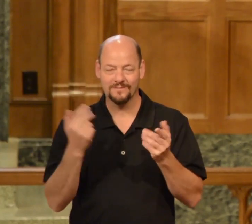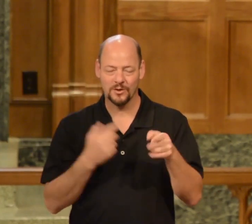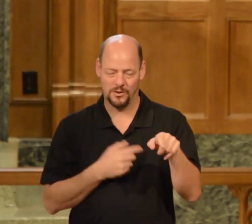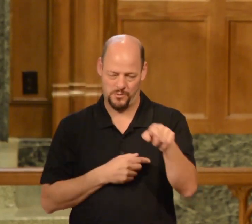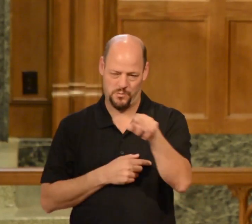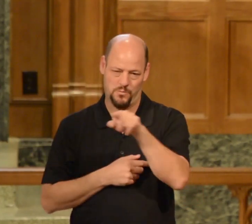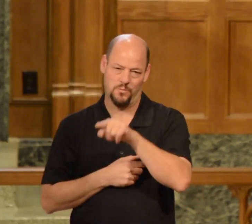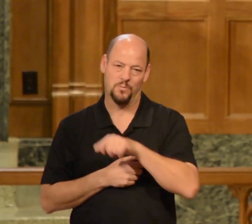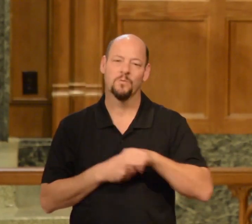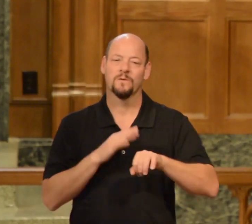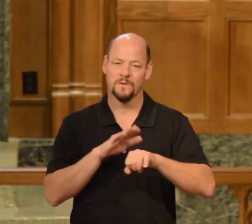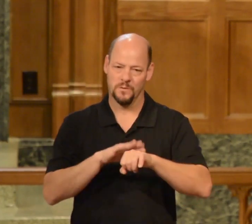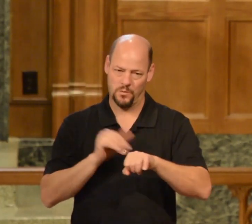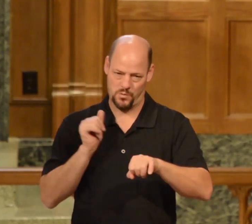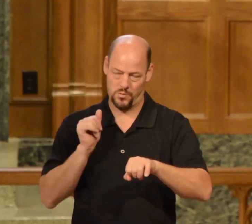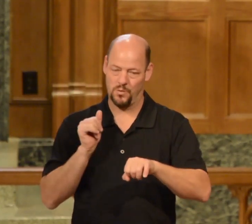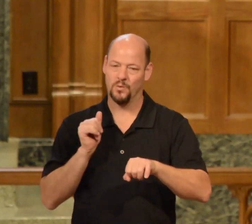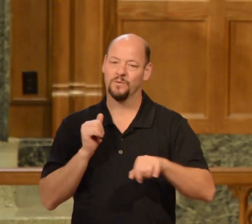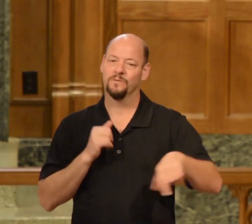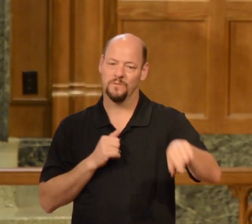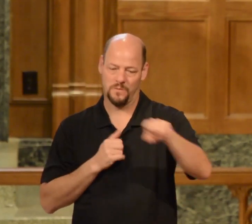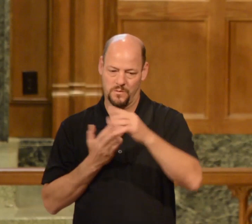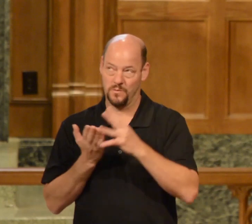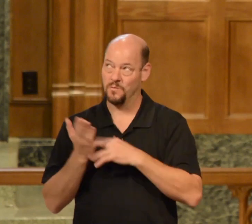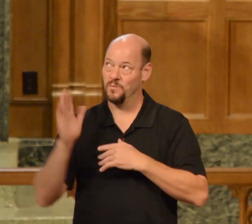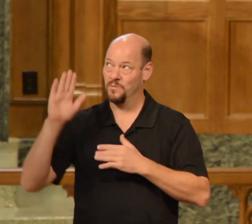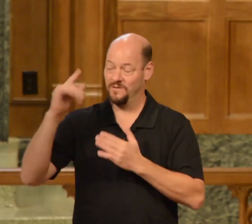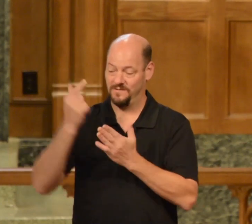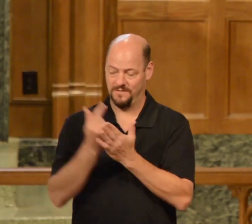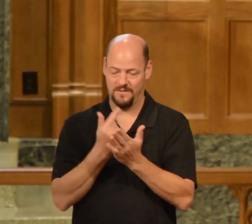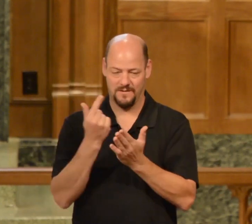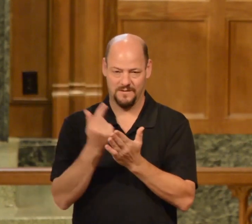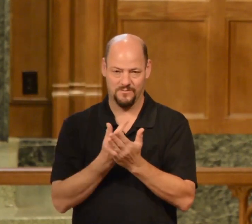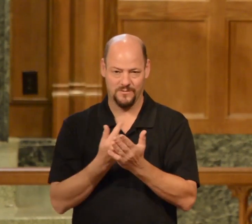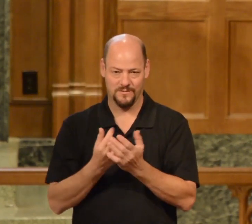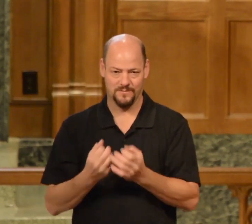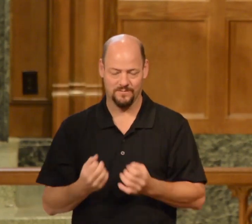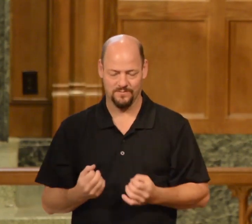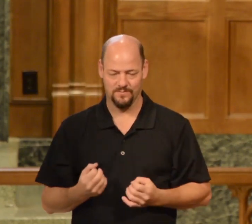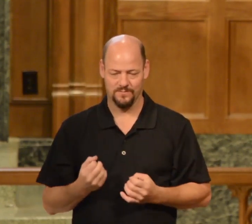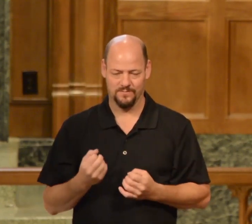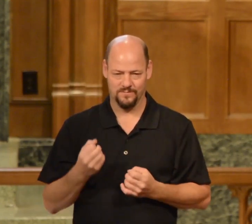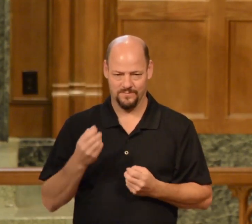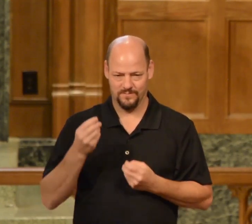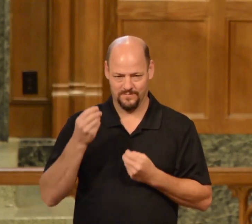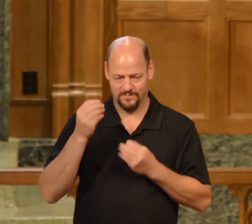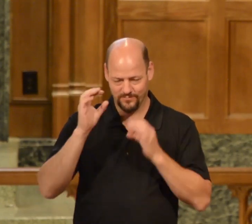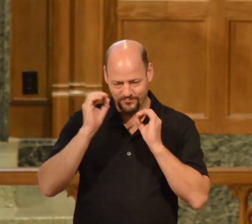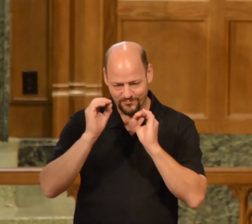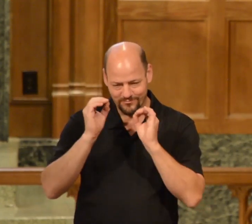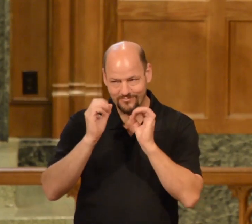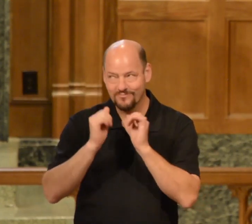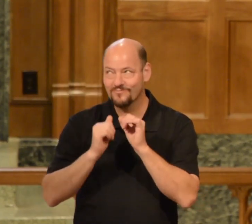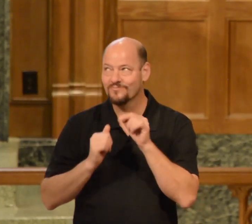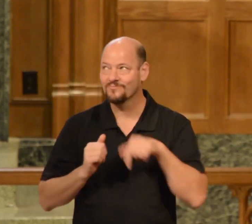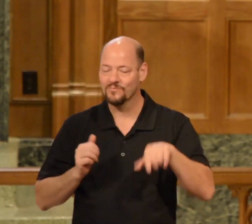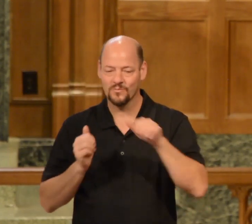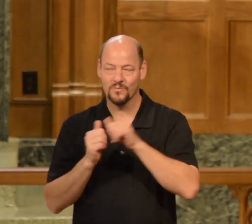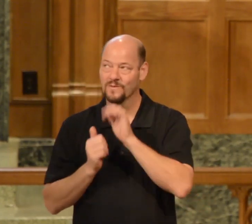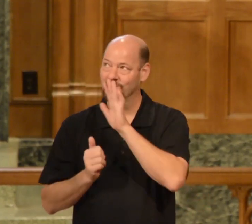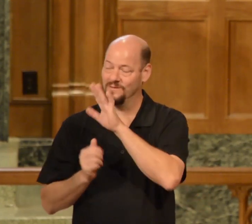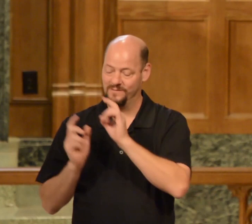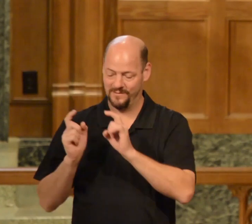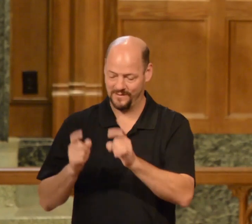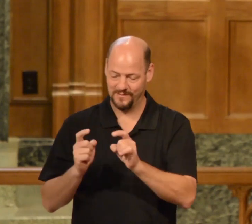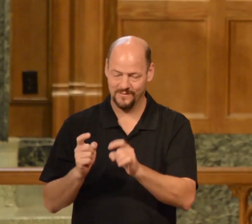and he called you by the gospel and enlightened you with his gifts and he sanctifies and keeps you